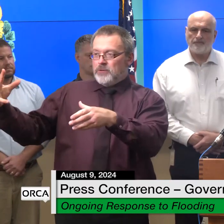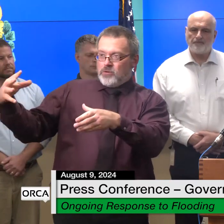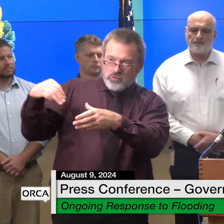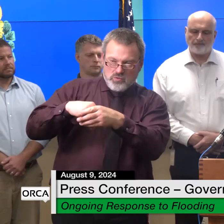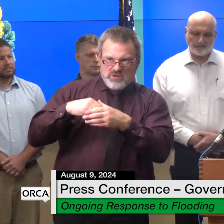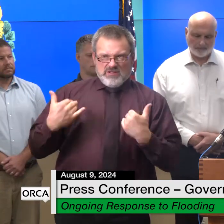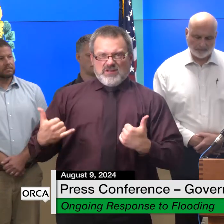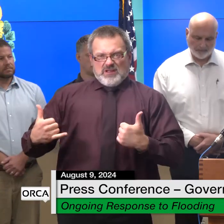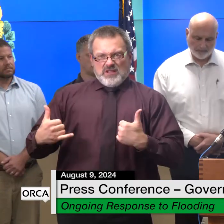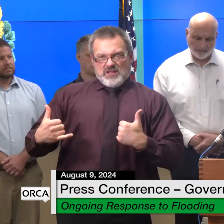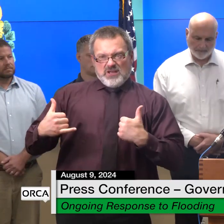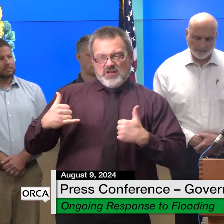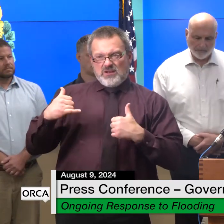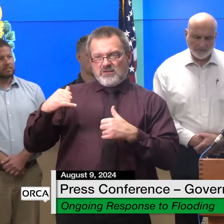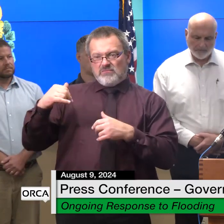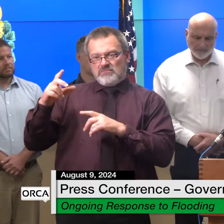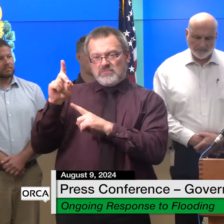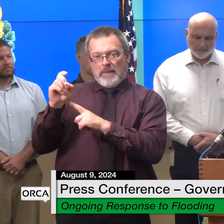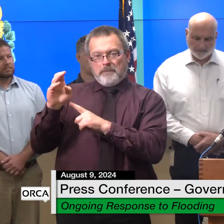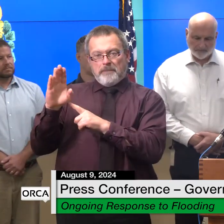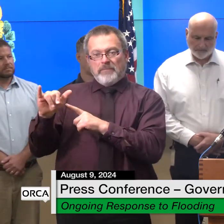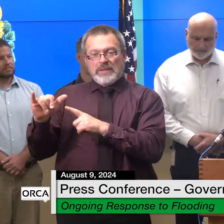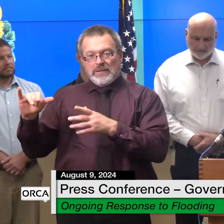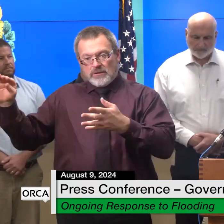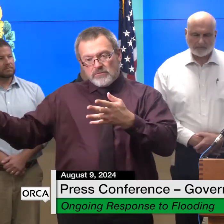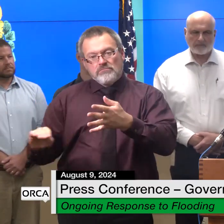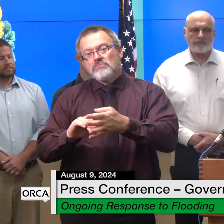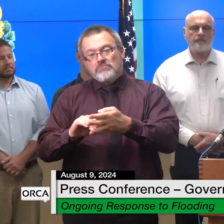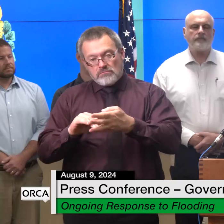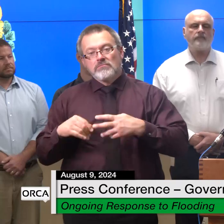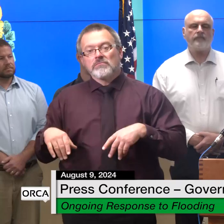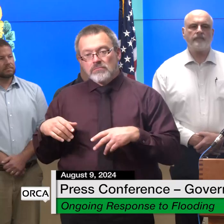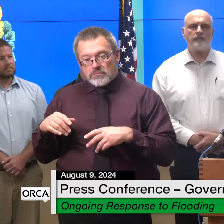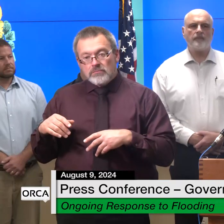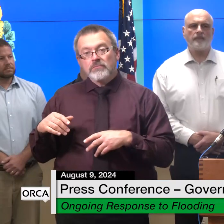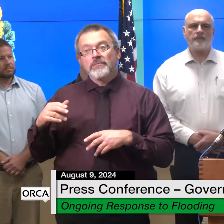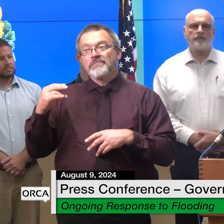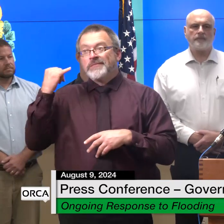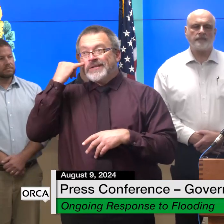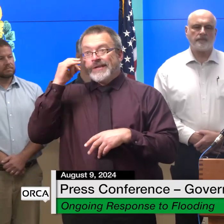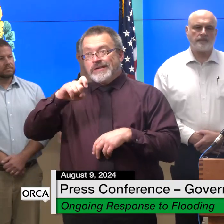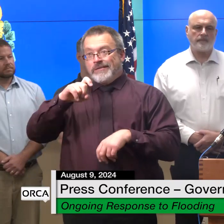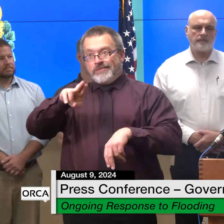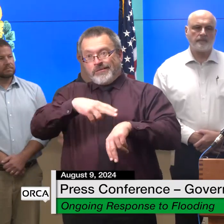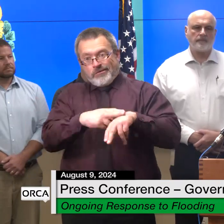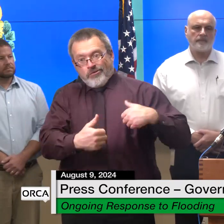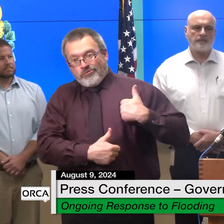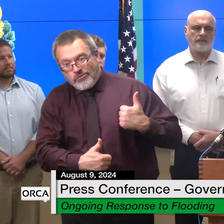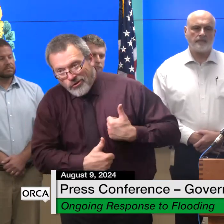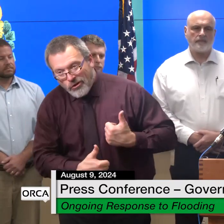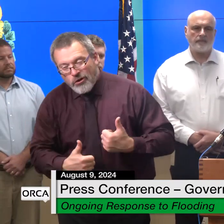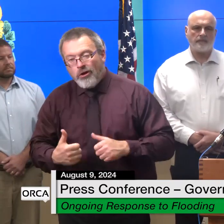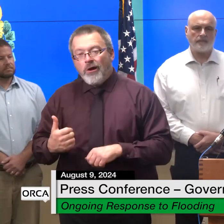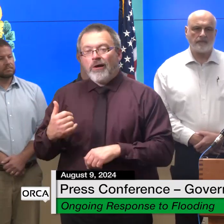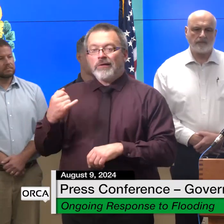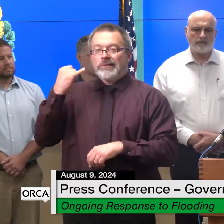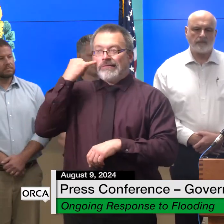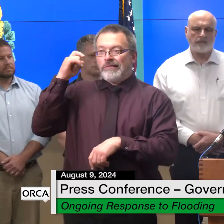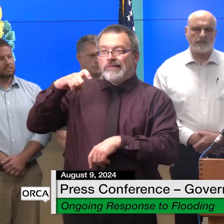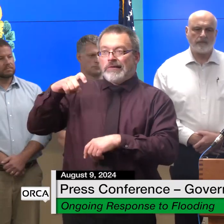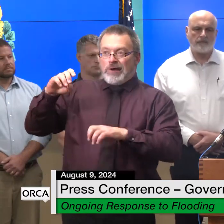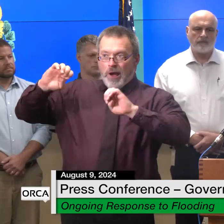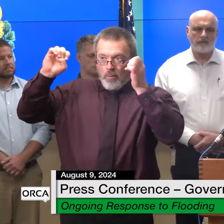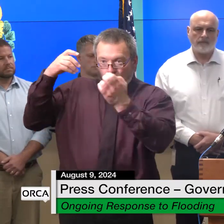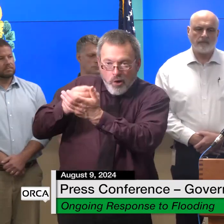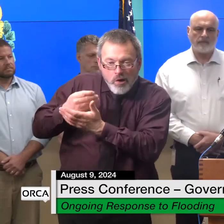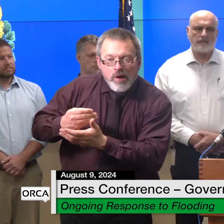to access guard resources such as high water vehicles if they are needed as well as emergency management assistance